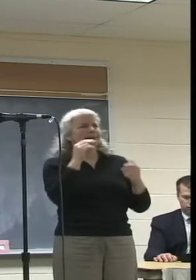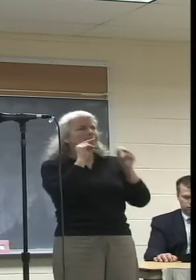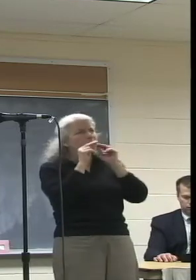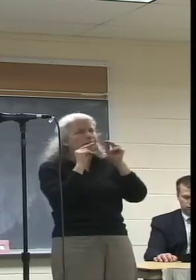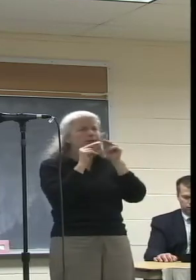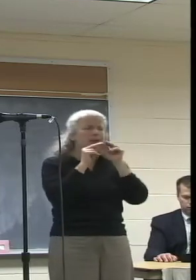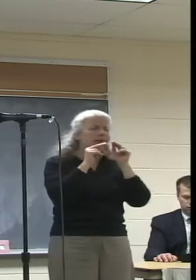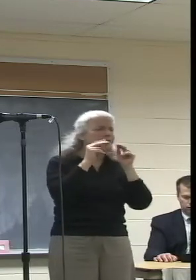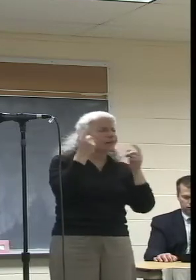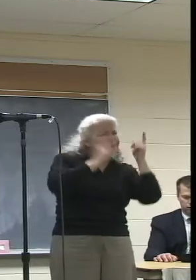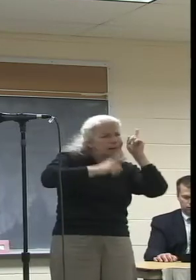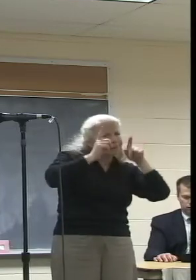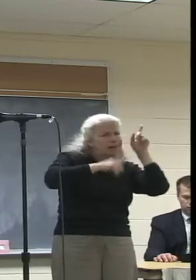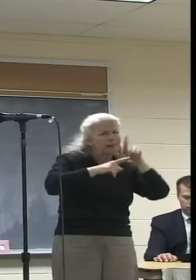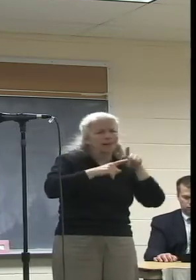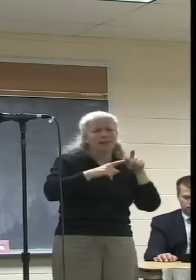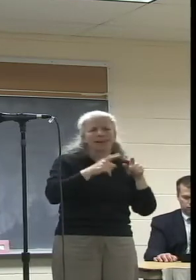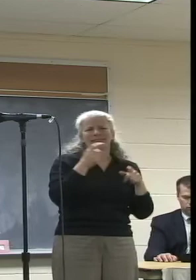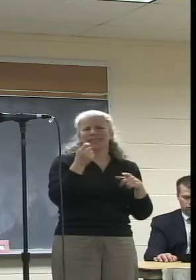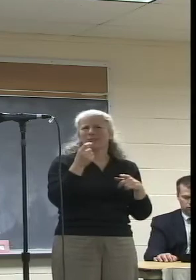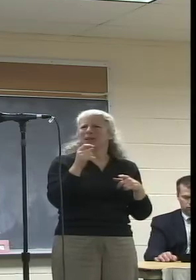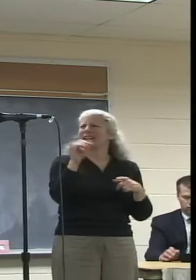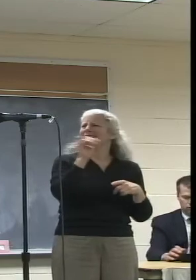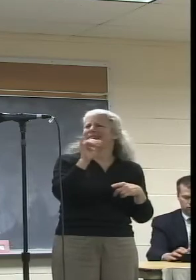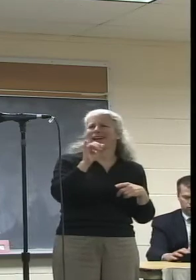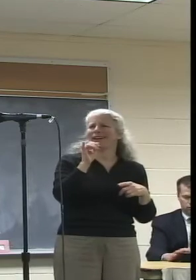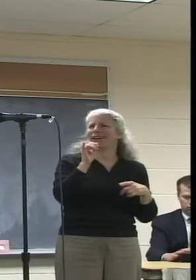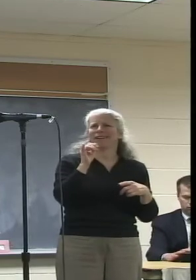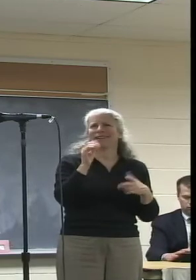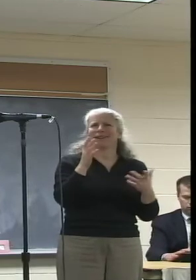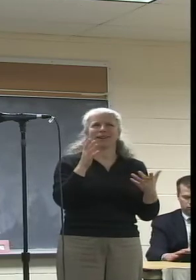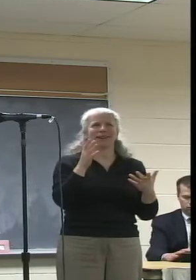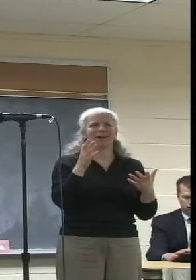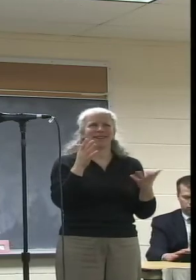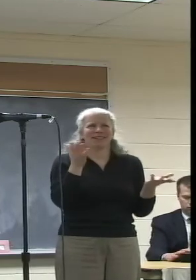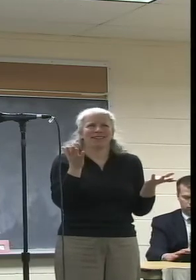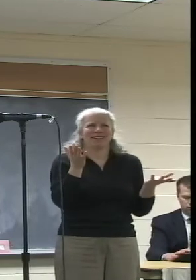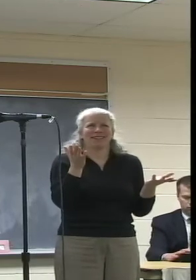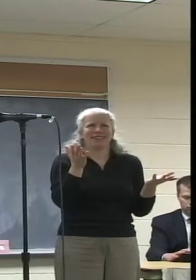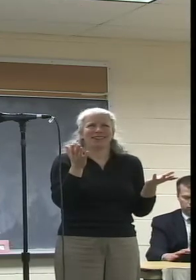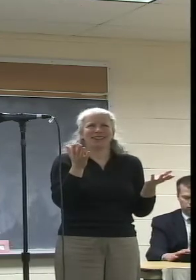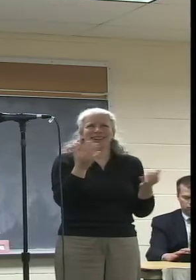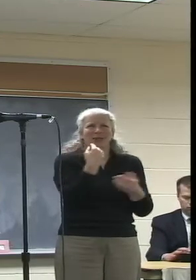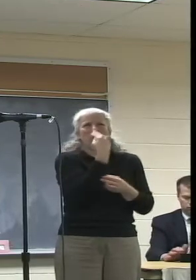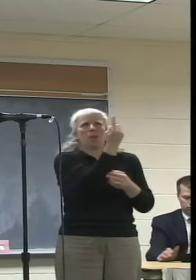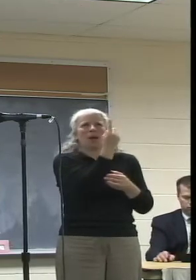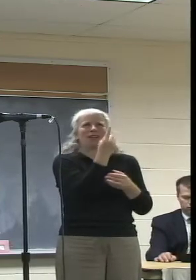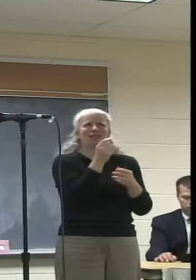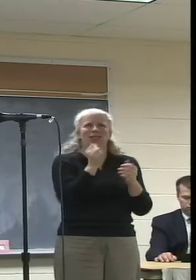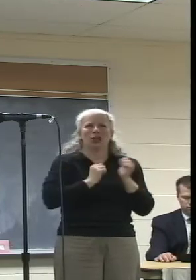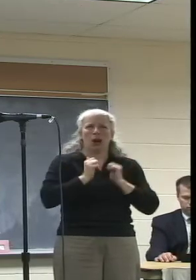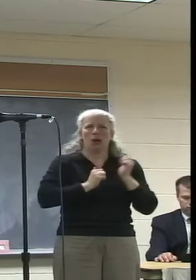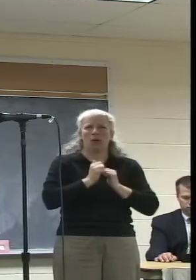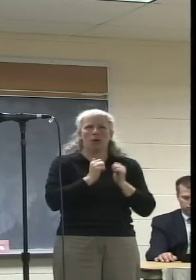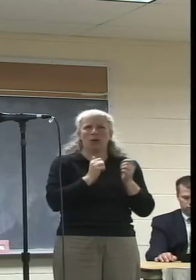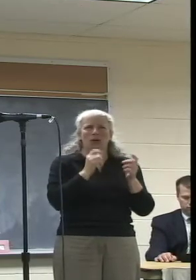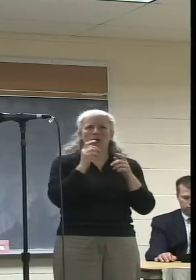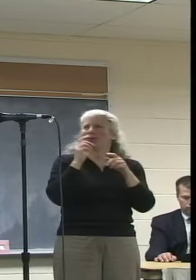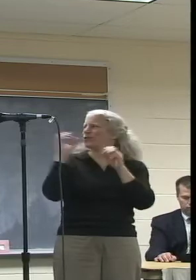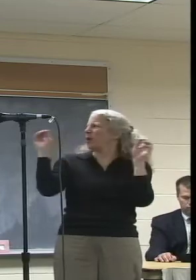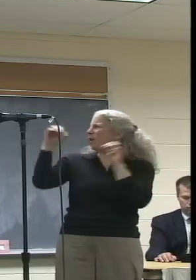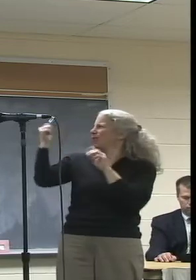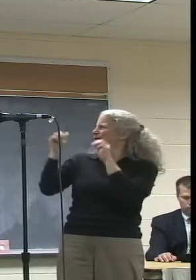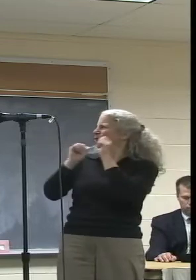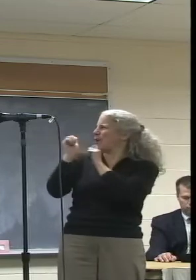actually a little bit of kabuki theater. There's not a lot of competing interests here that we're fighting over. Comcast,